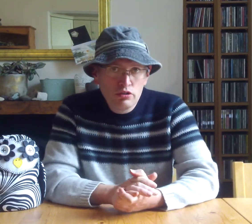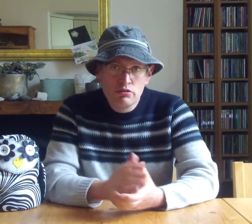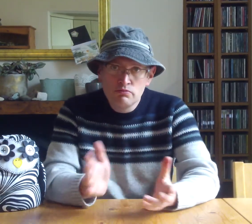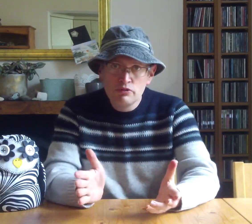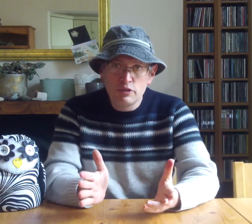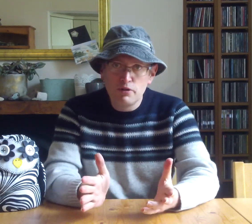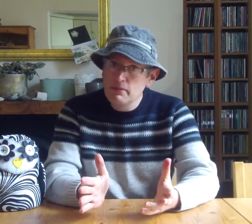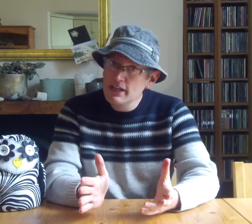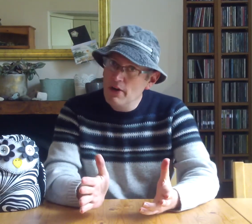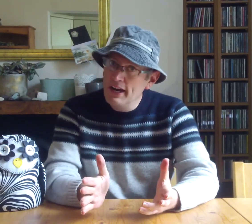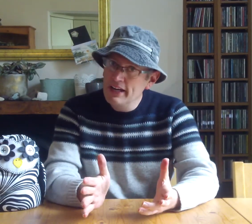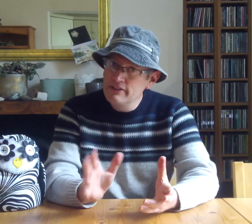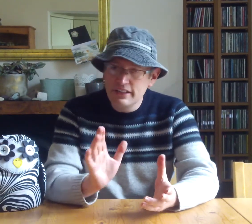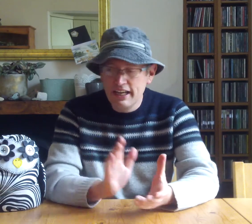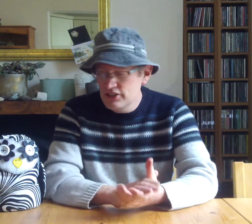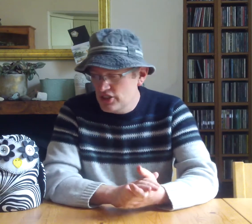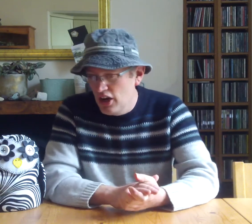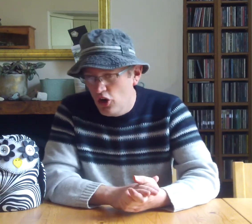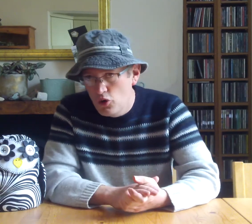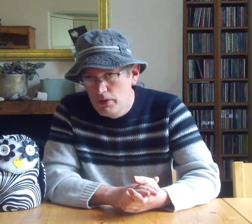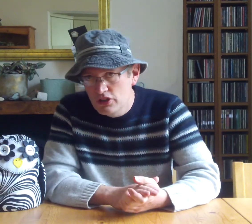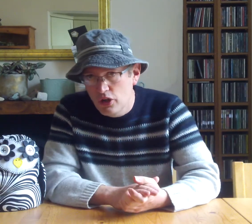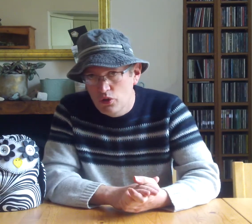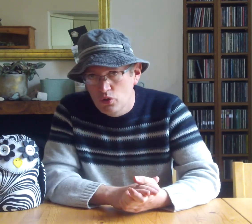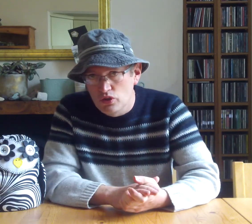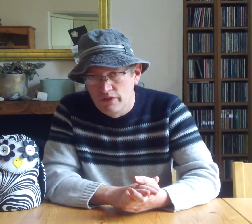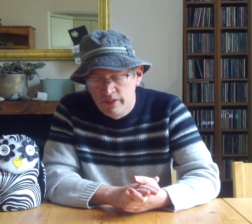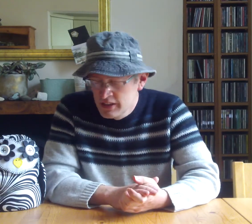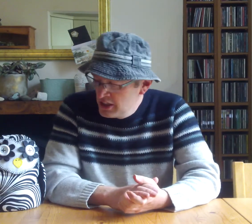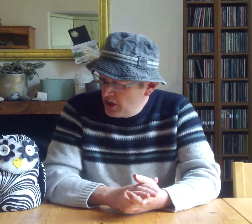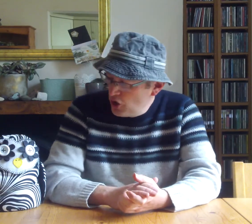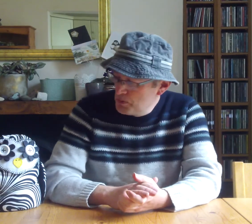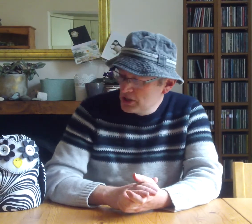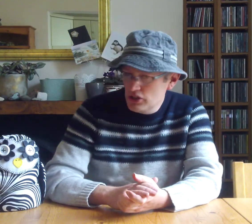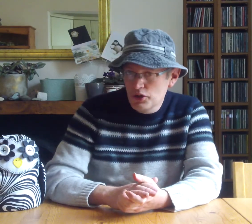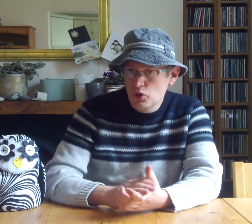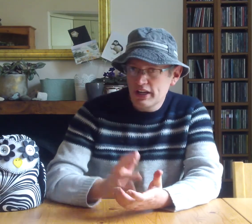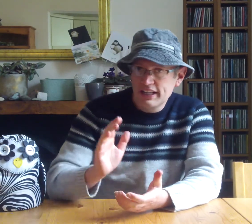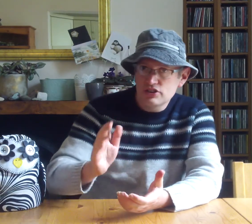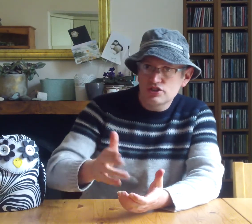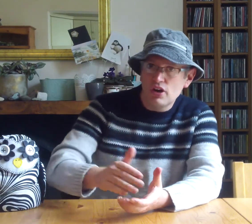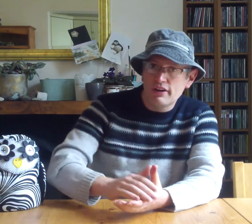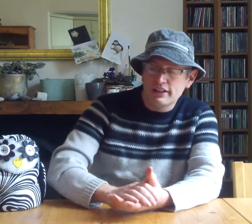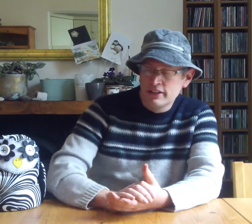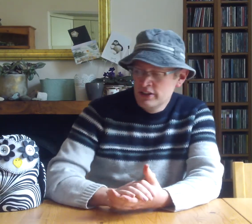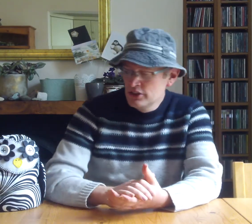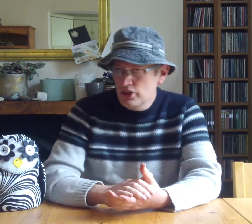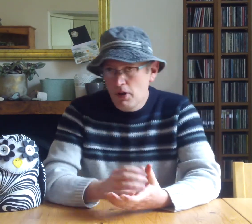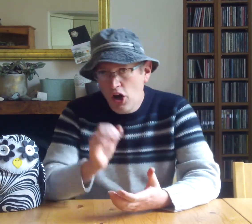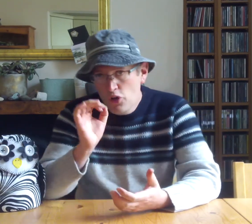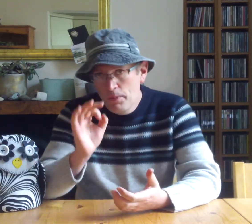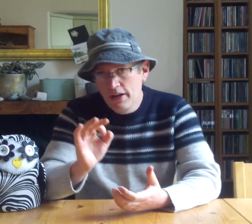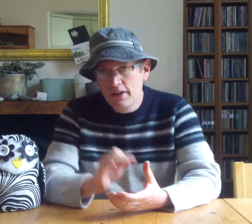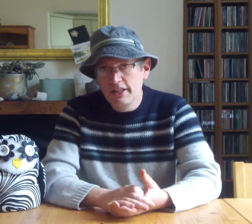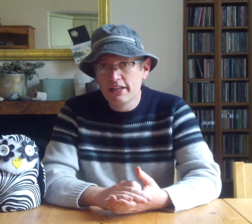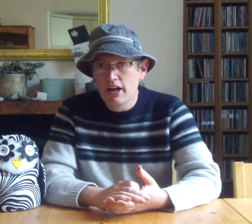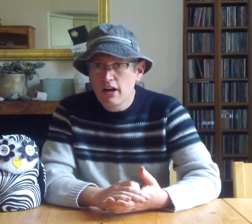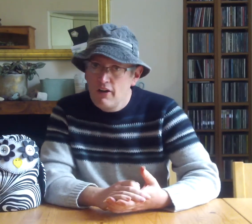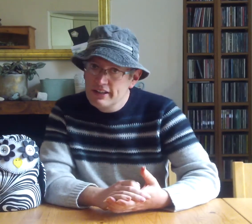you'll probably know it, it's Old MacDonald. Old MacDonald in Sign. So I'm hoping that you're going to like